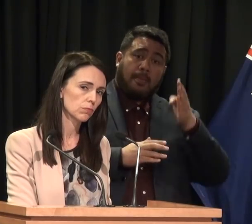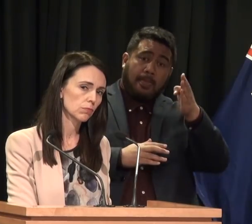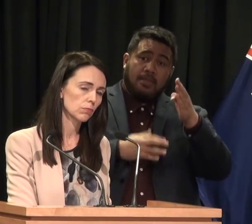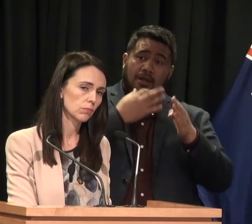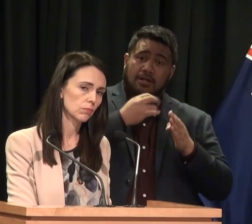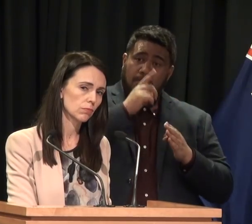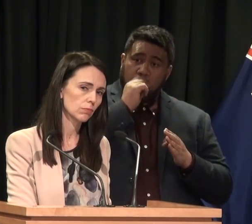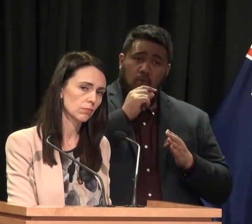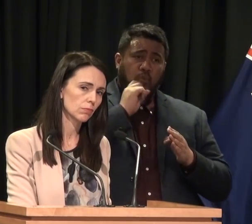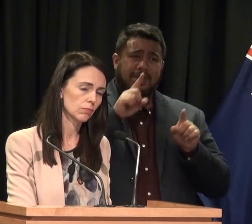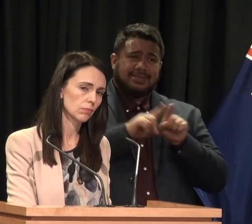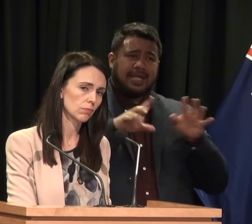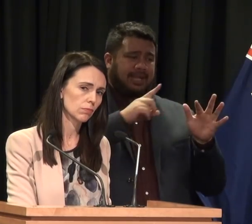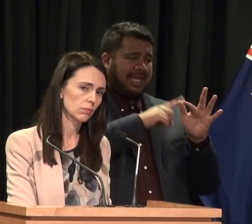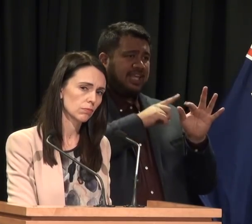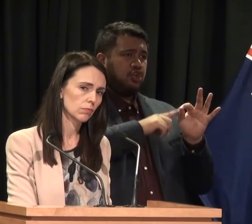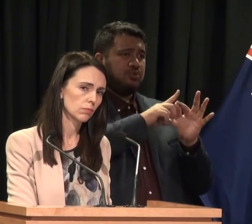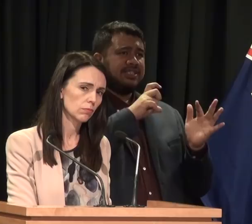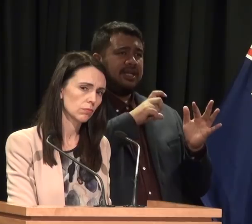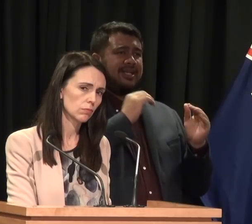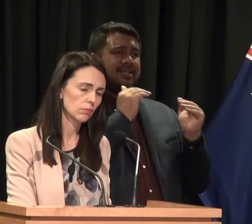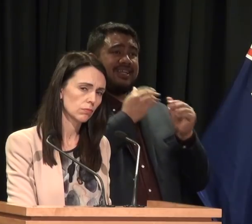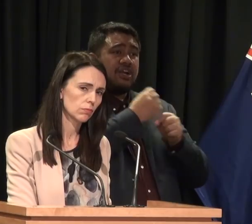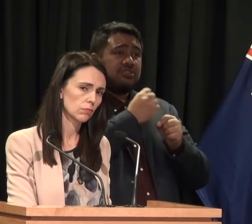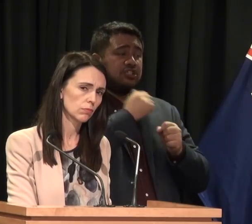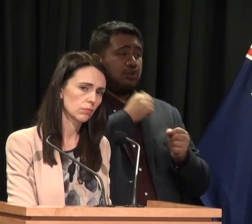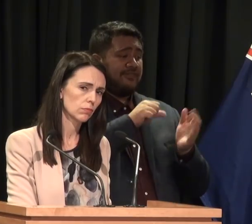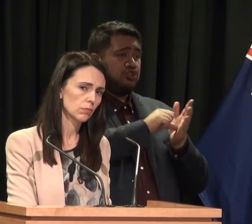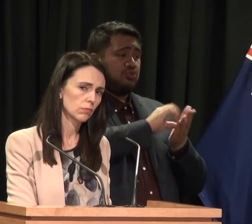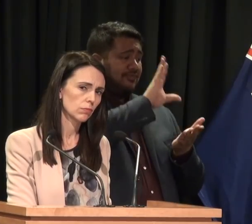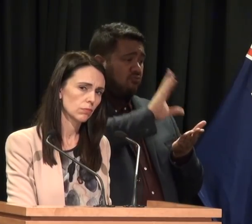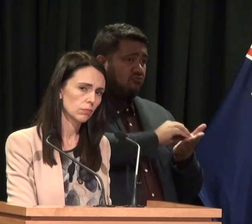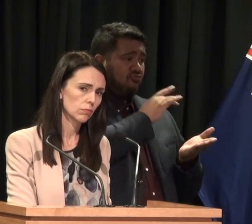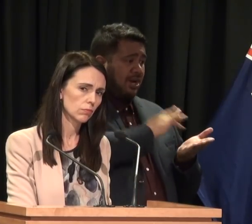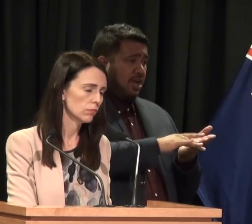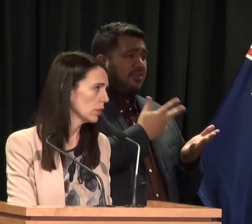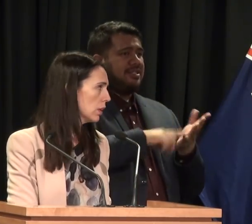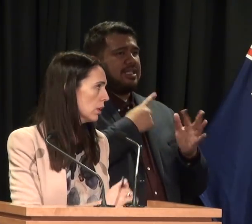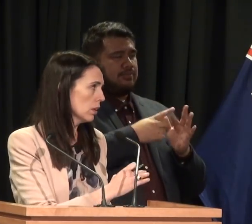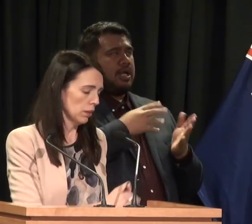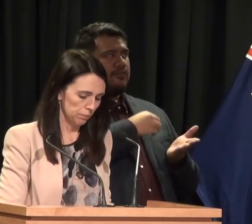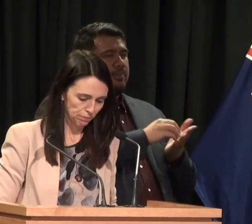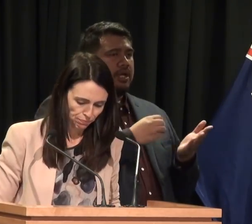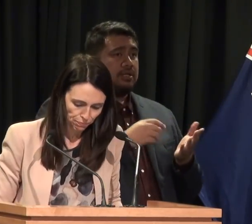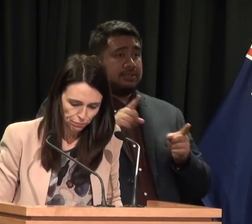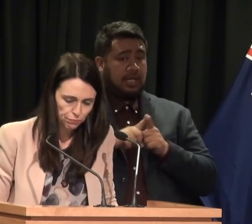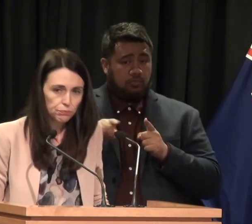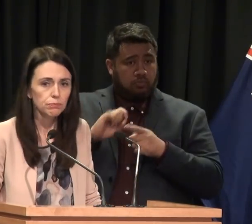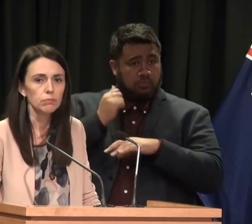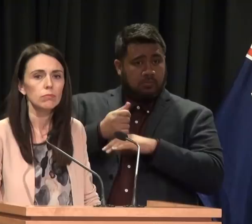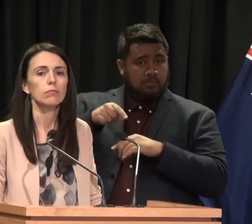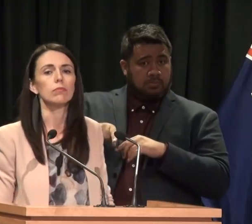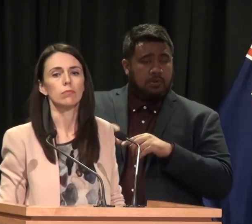EQC-style crown guarantee for when the insurance fund runs out and then taxpayers do have to step in? Because last time you had the scheme,